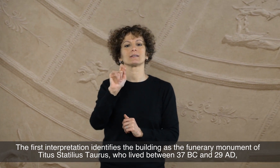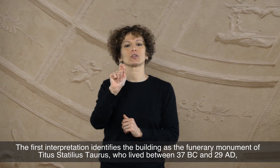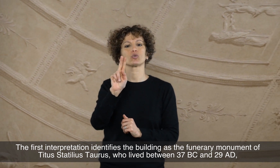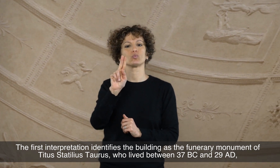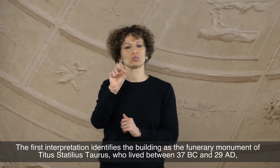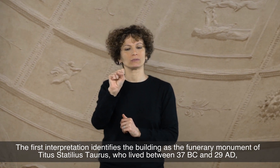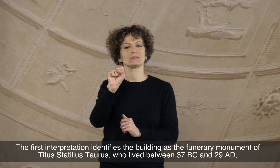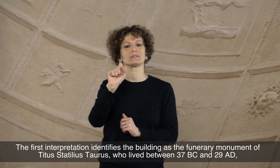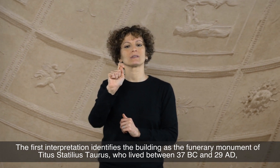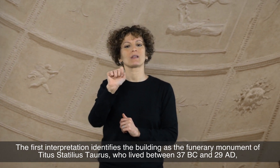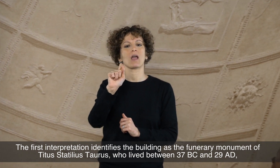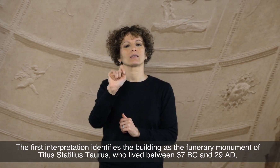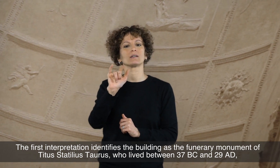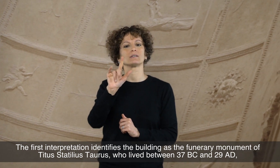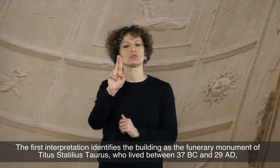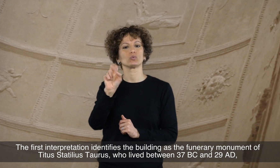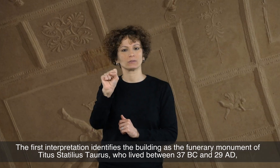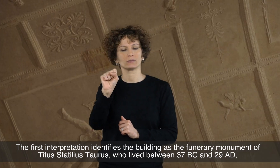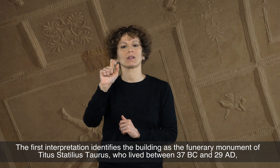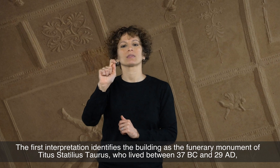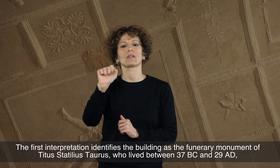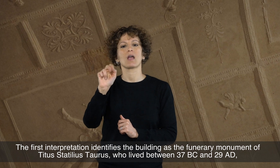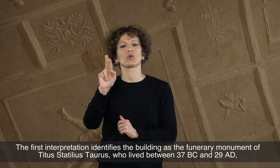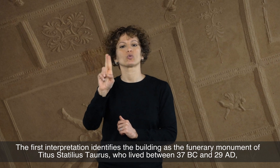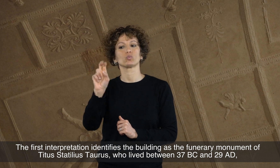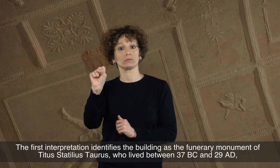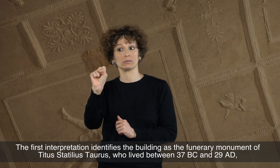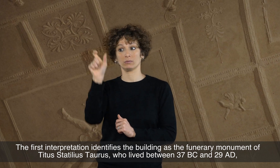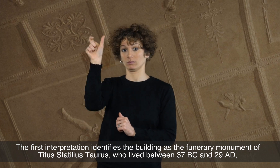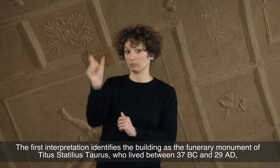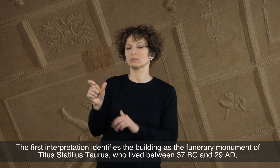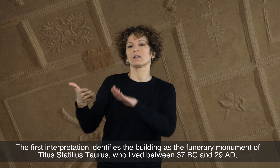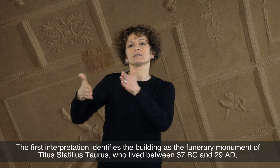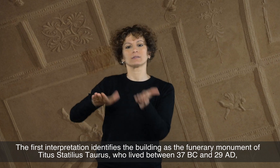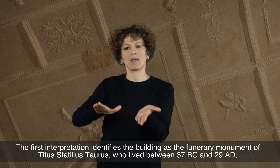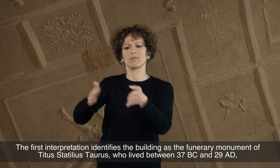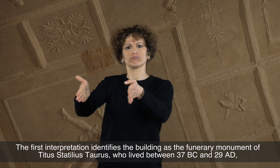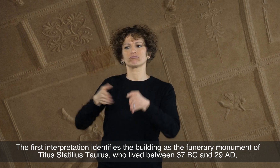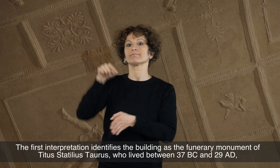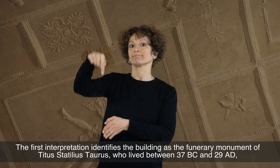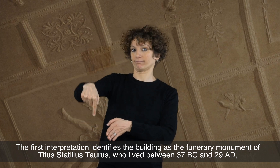Statilius Taurus, who lived between 37 BC and 29 AD.